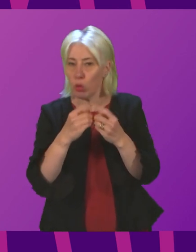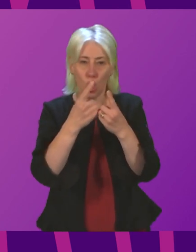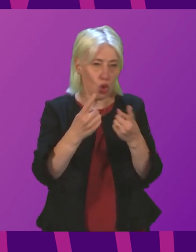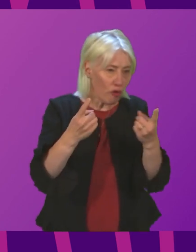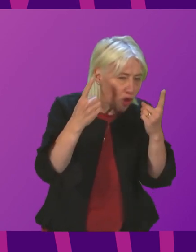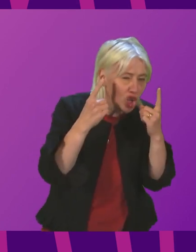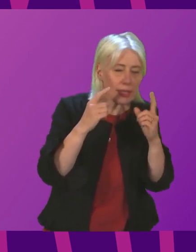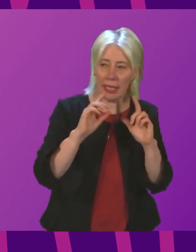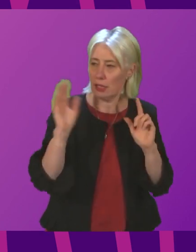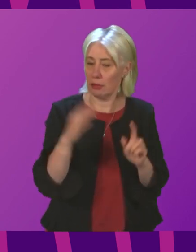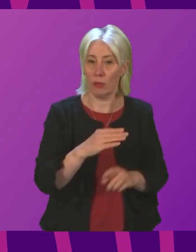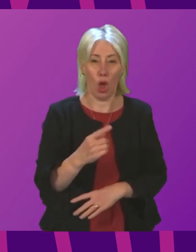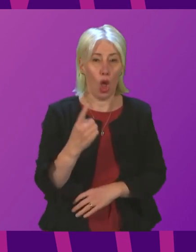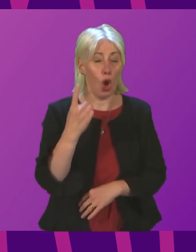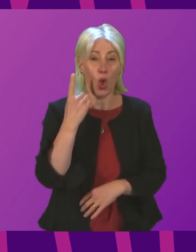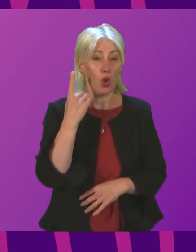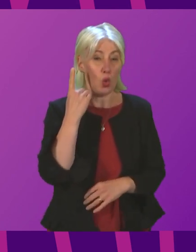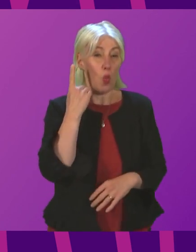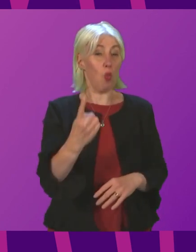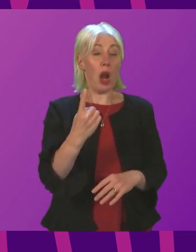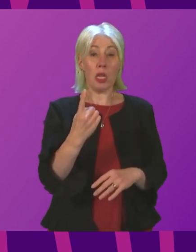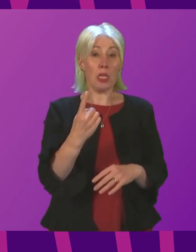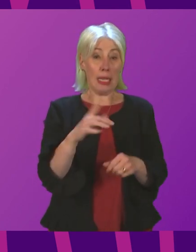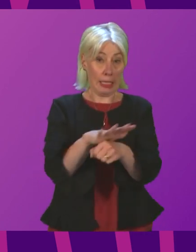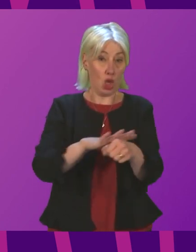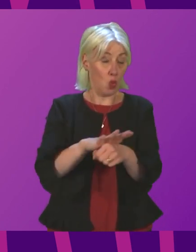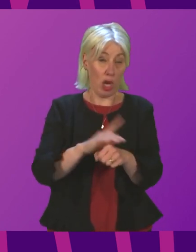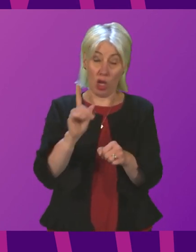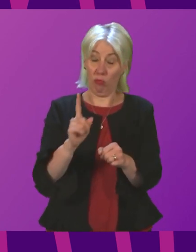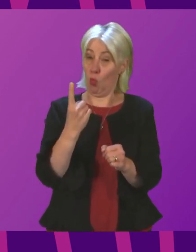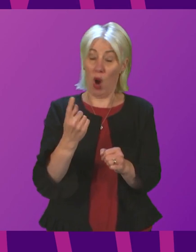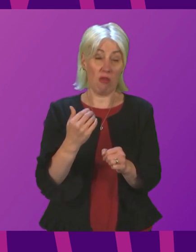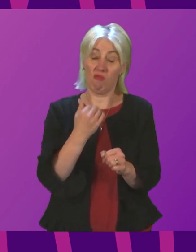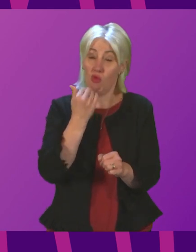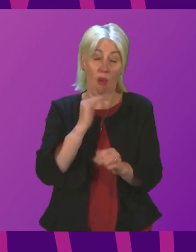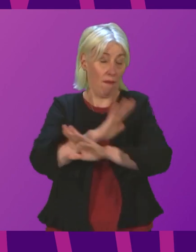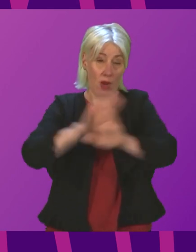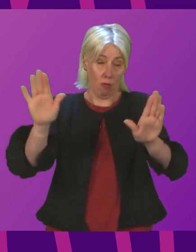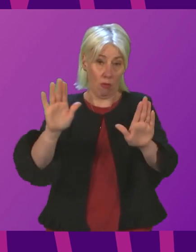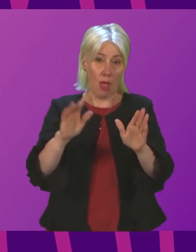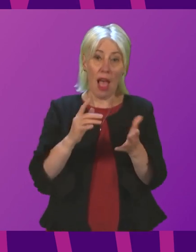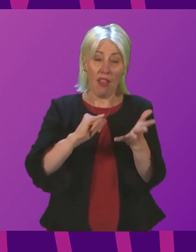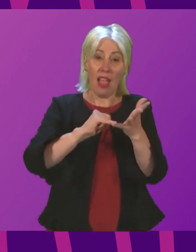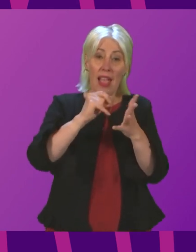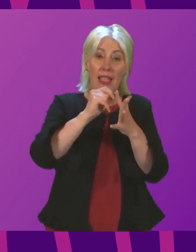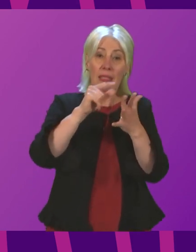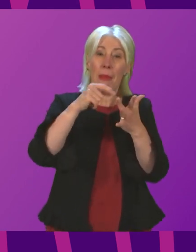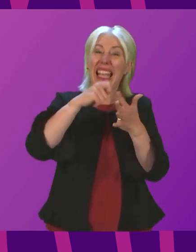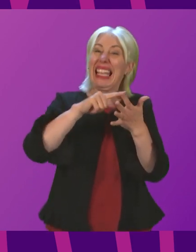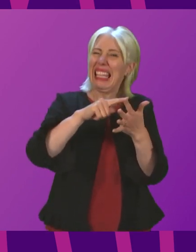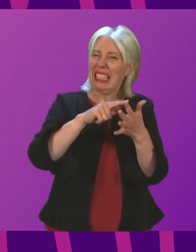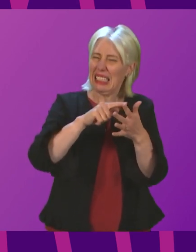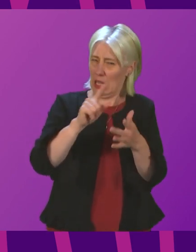one case of this is one case, or rather one case of this is one too many, and the act of spiking is an absolutely despicable